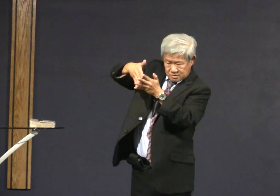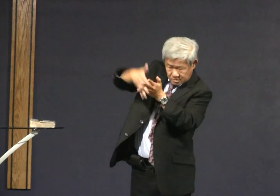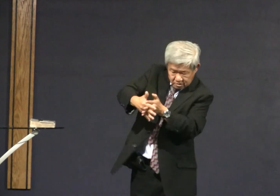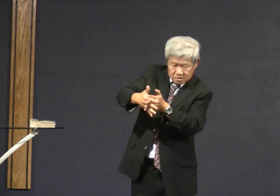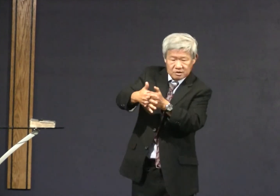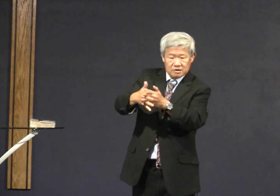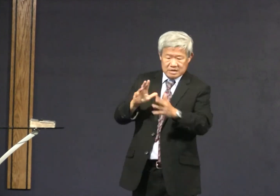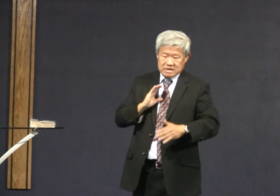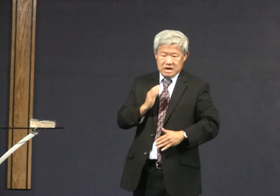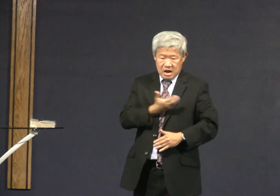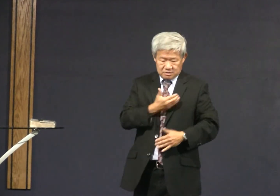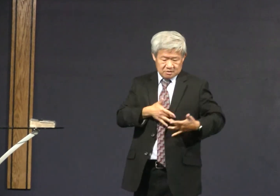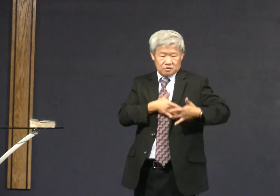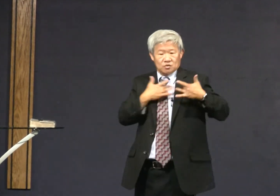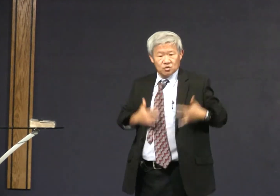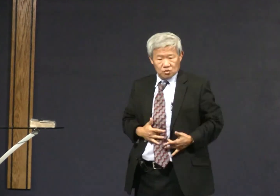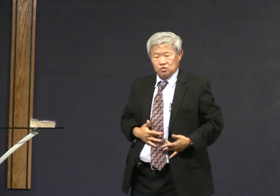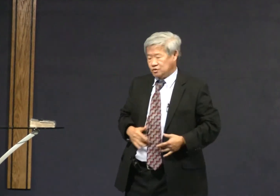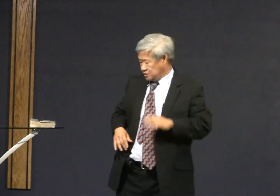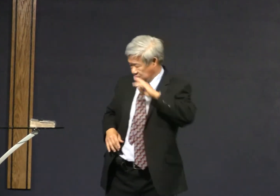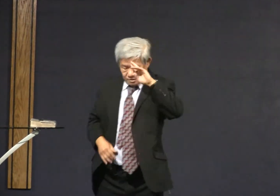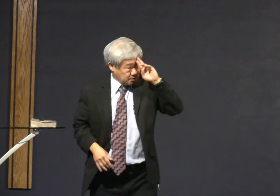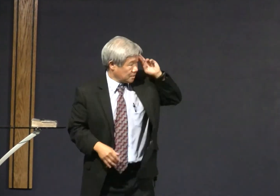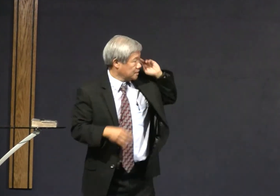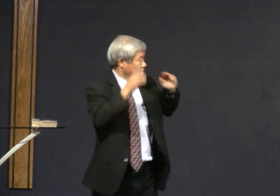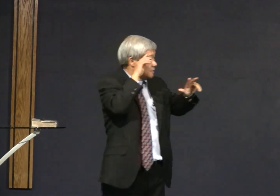and the word of God is group in your heart